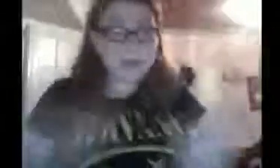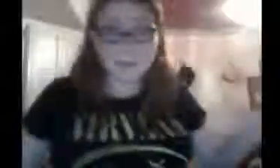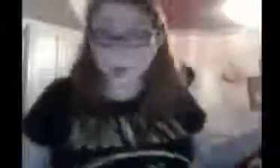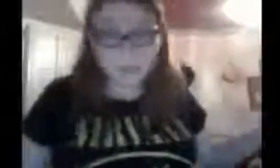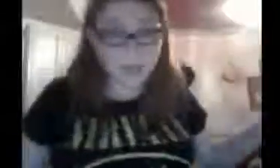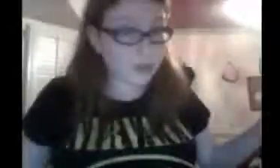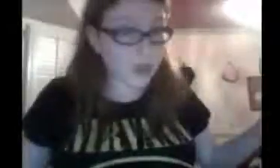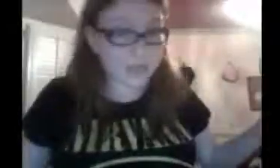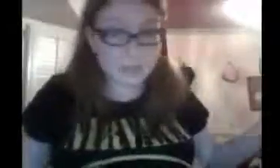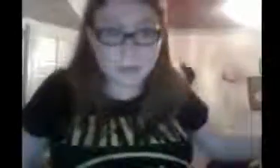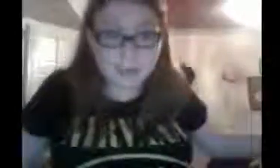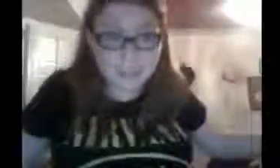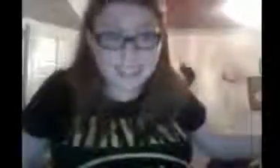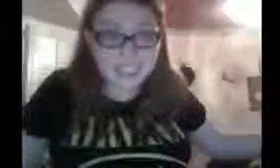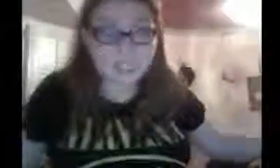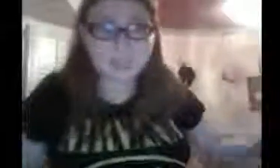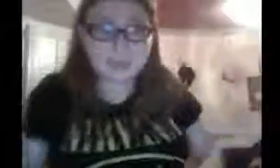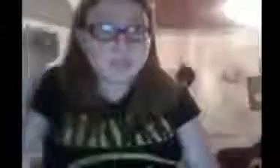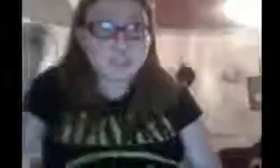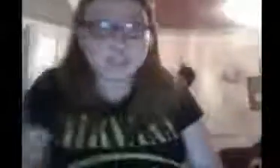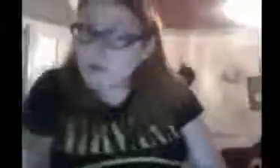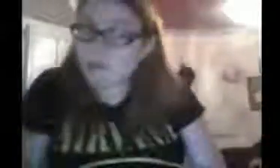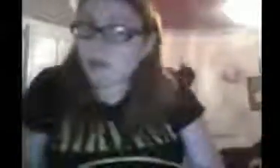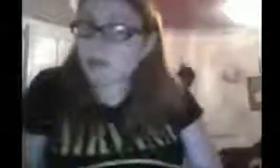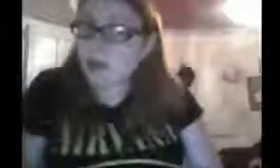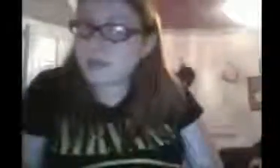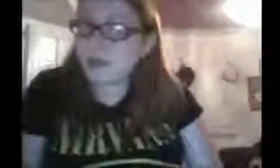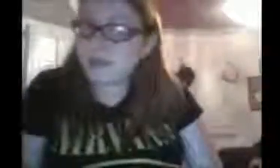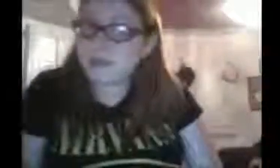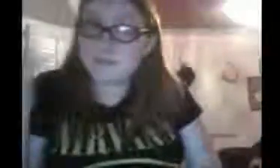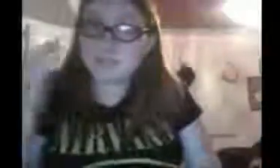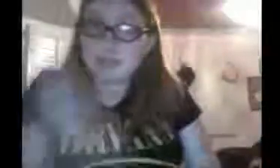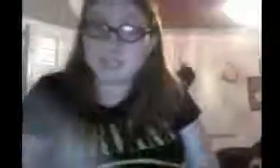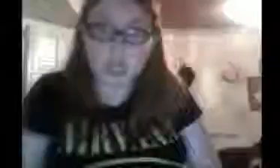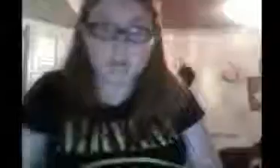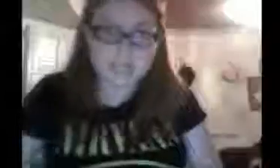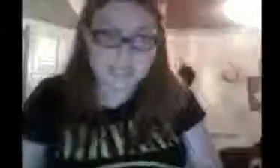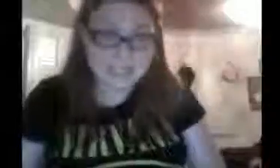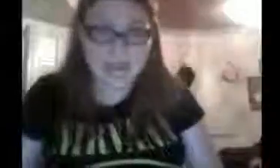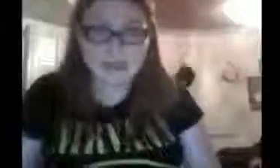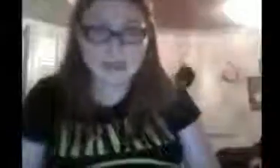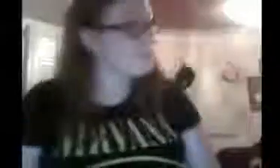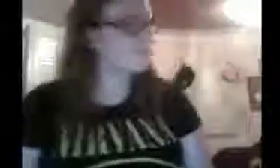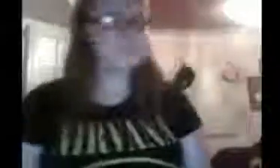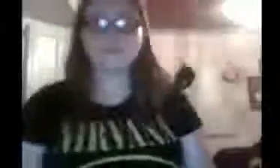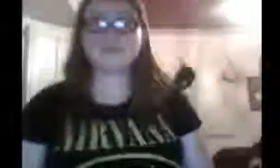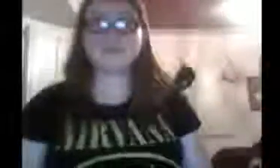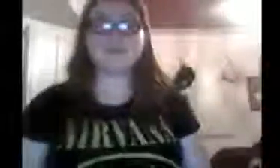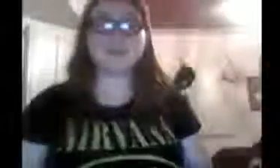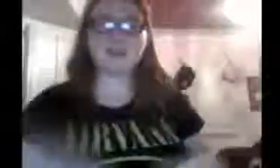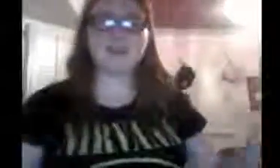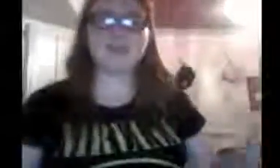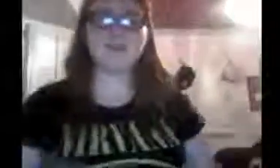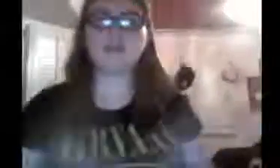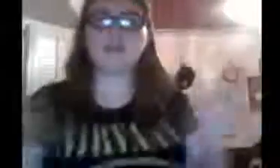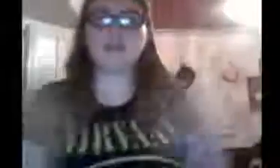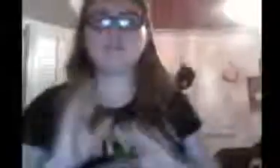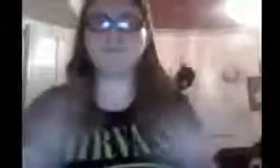Maybe all the other cast members will be teachers. Sharpie will run the drama department, because Mr. Darbus is dead. Sorry, I just